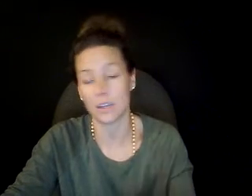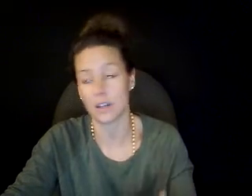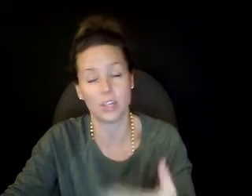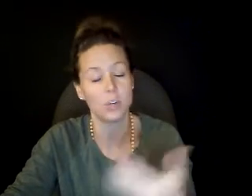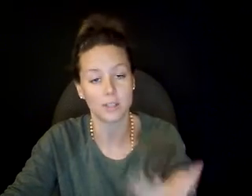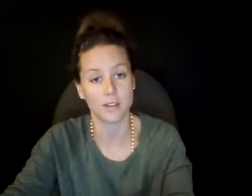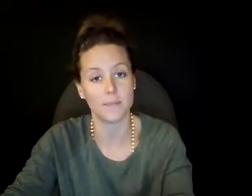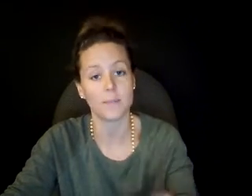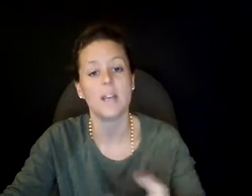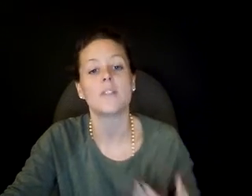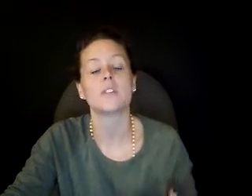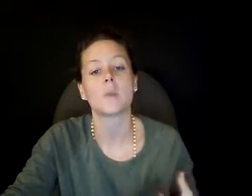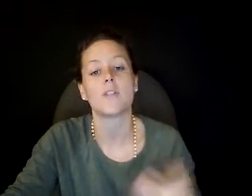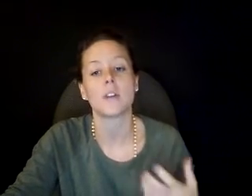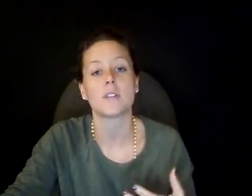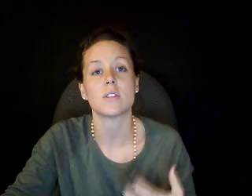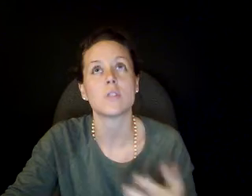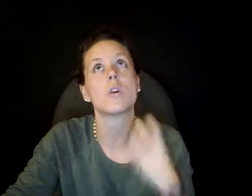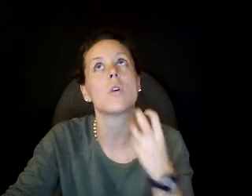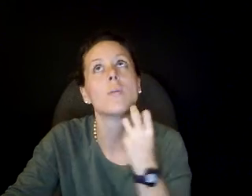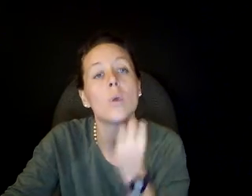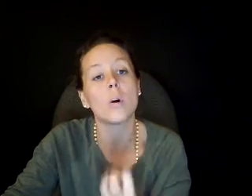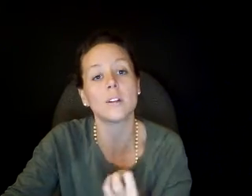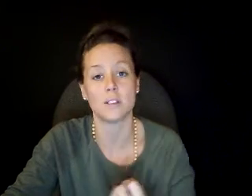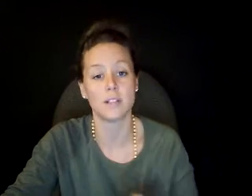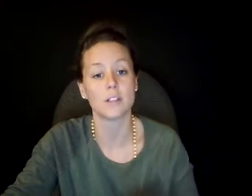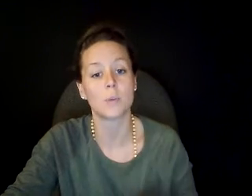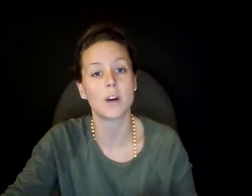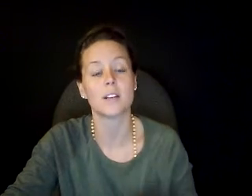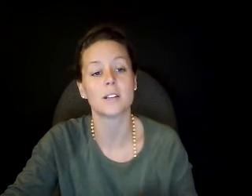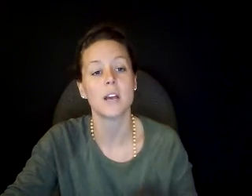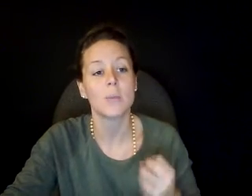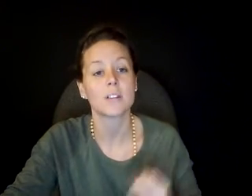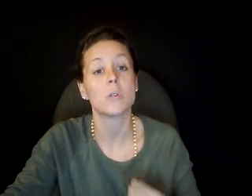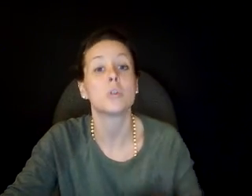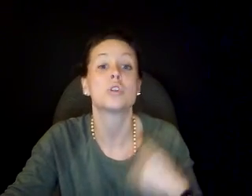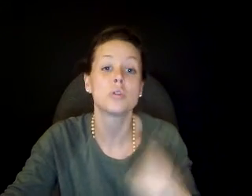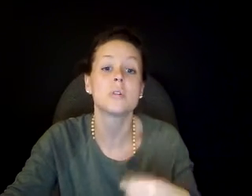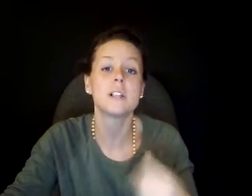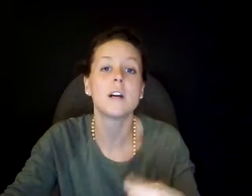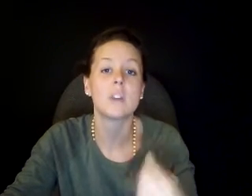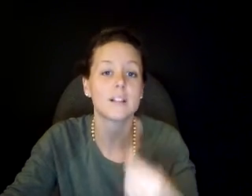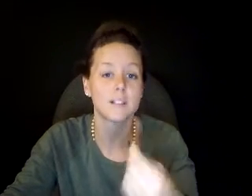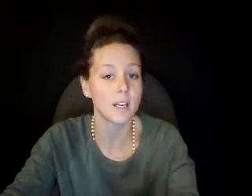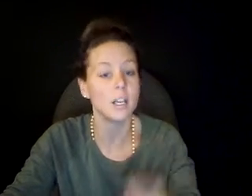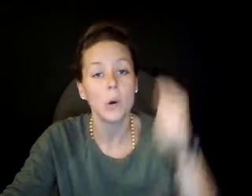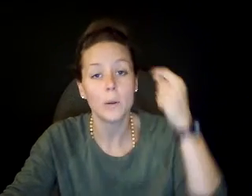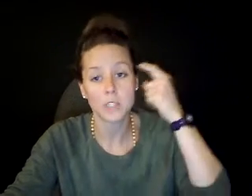loving your Son. And this is why forgiveness is so important in this process, because in order to truly love God's Son, we must